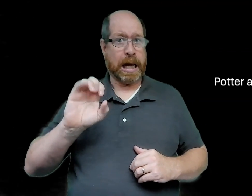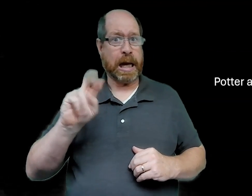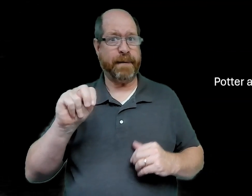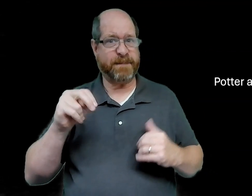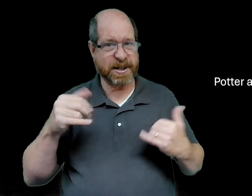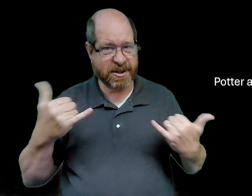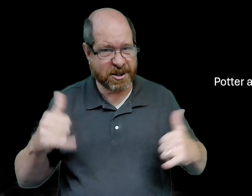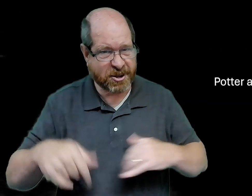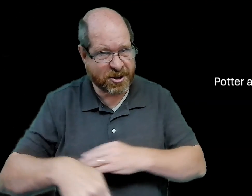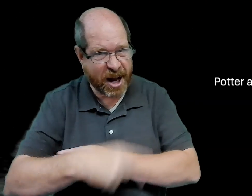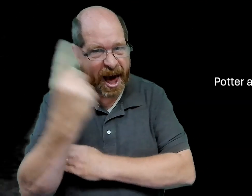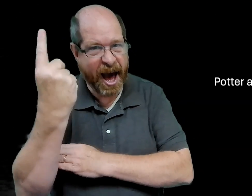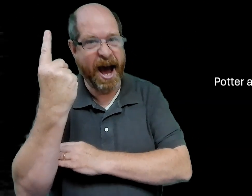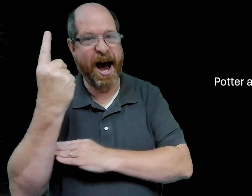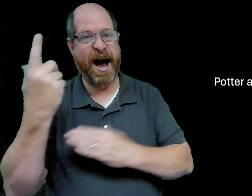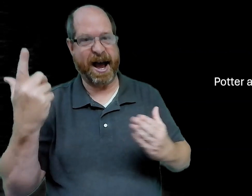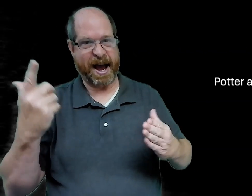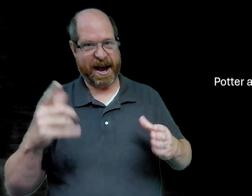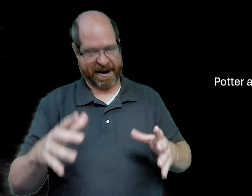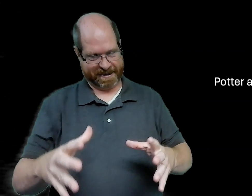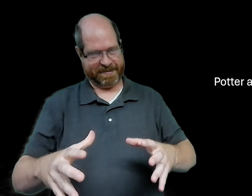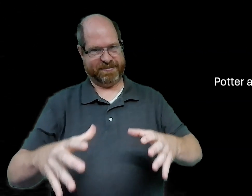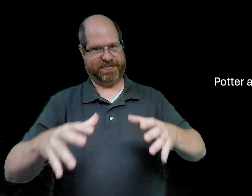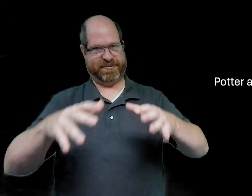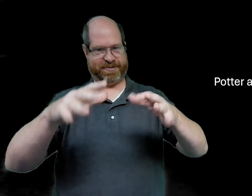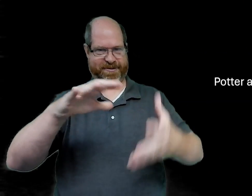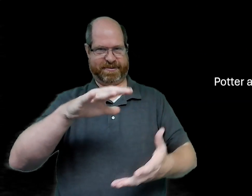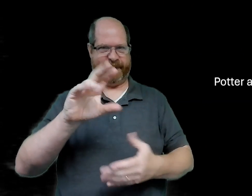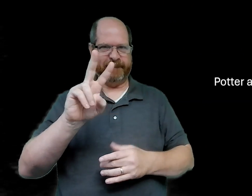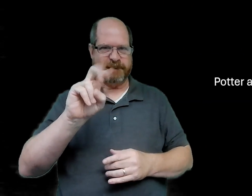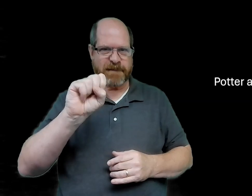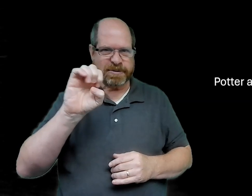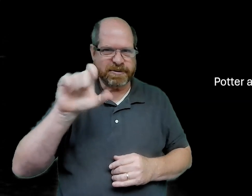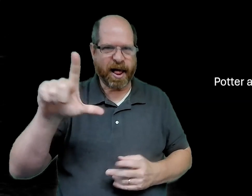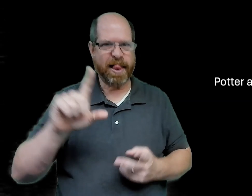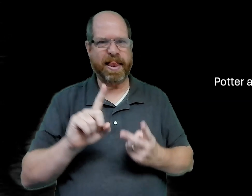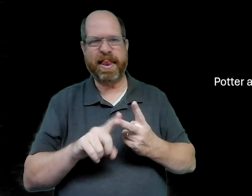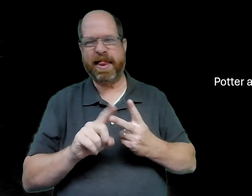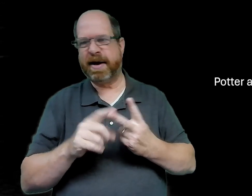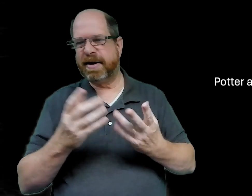from a long time ago that we still do today like making pottery a vessel